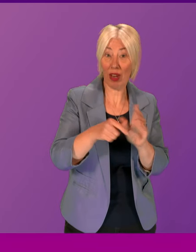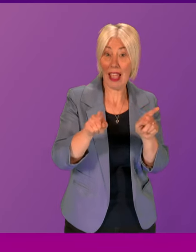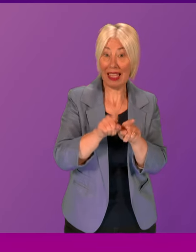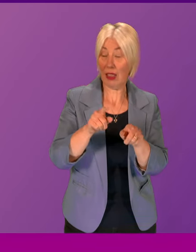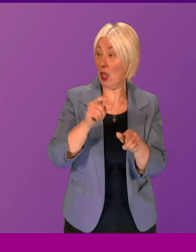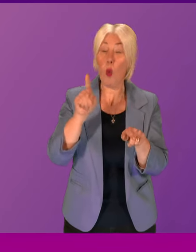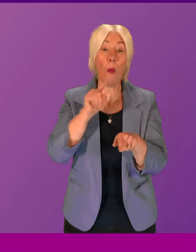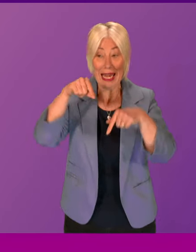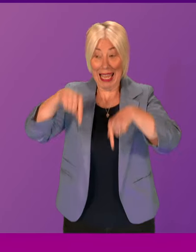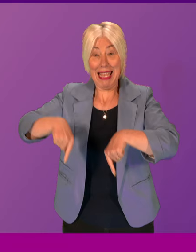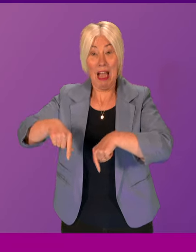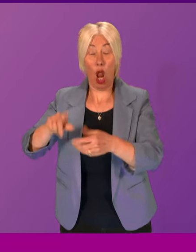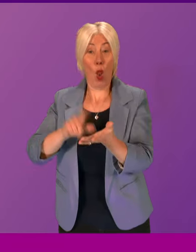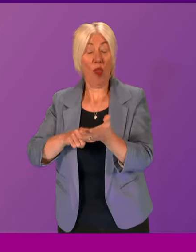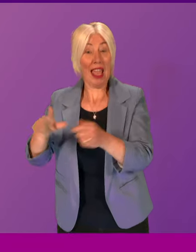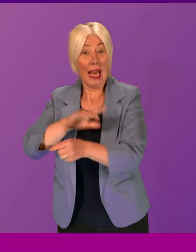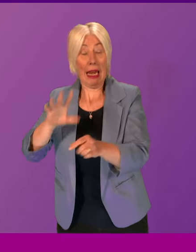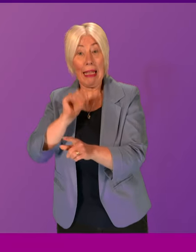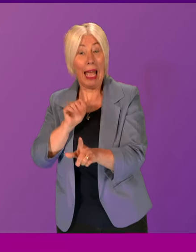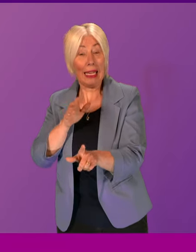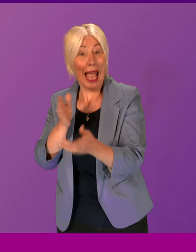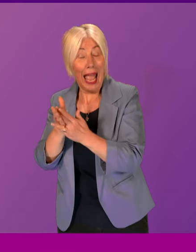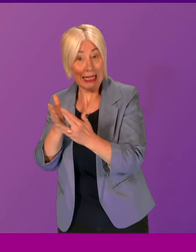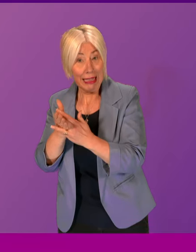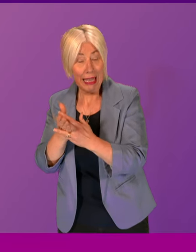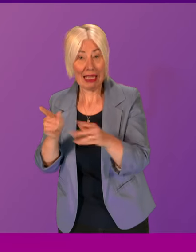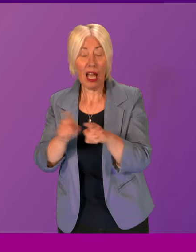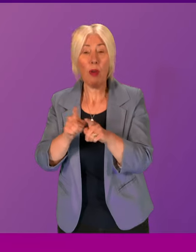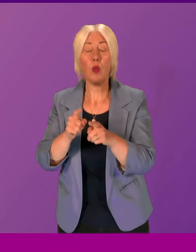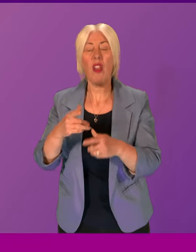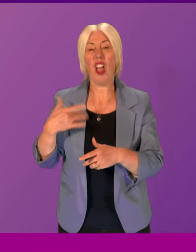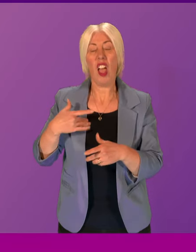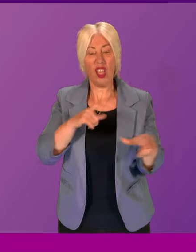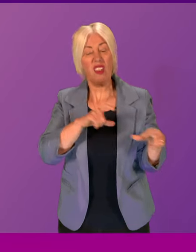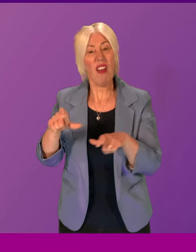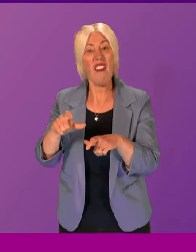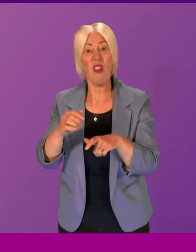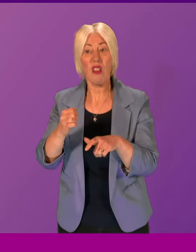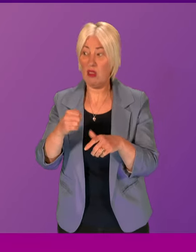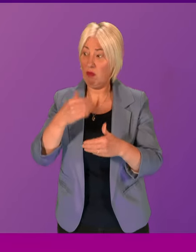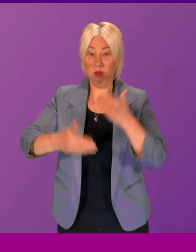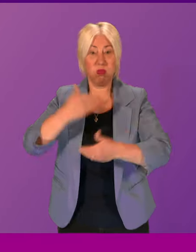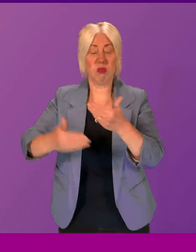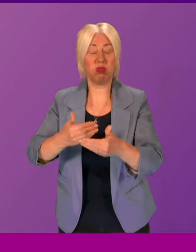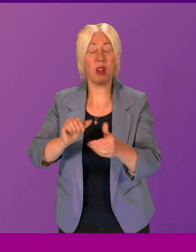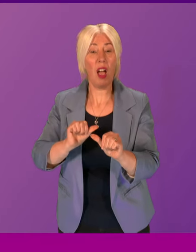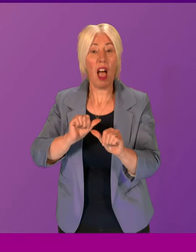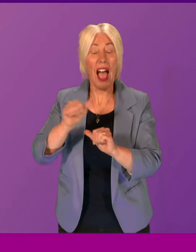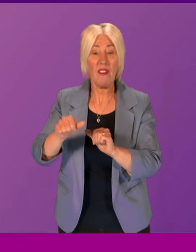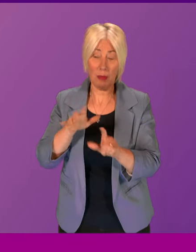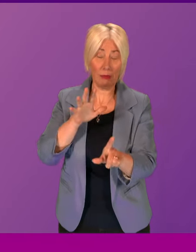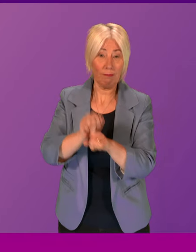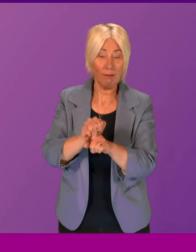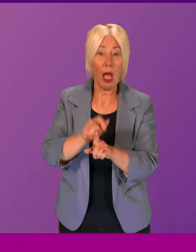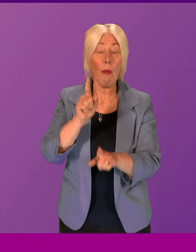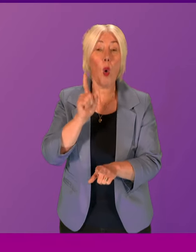Consequently, they face poorer outcomes when it comes to survival rates for the disease. It is nothing short of a national scandal that women with